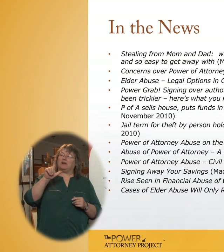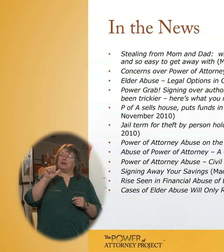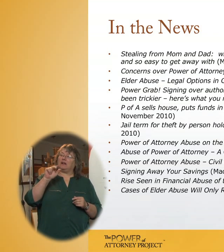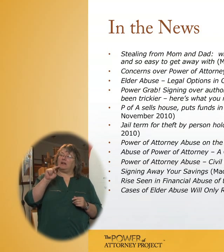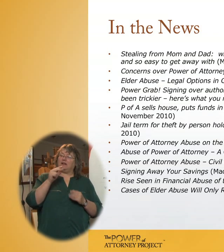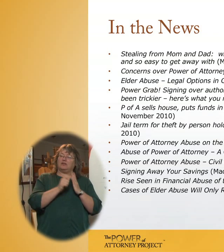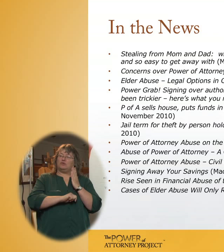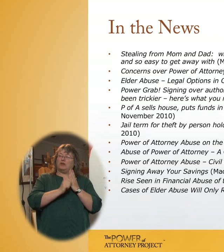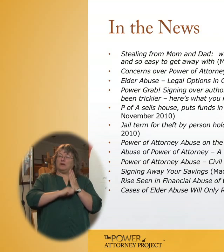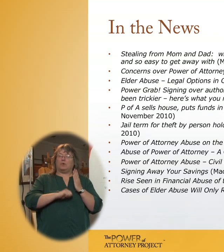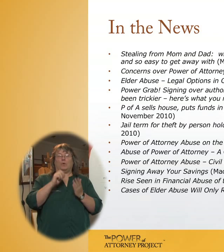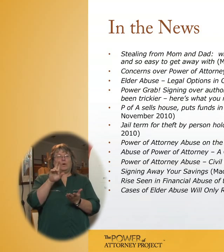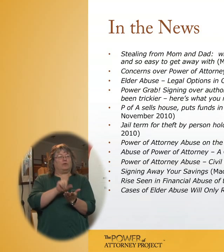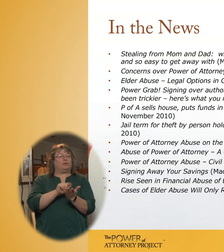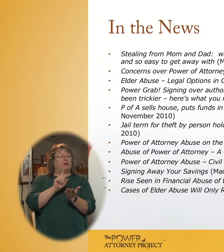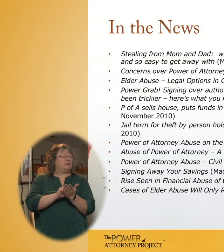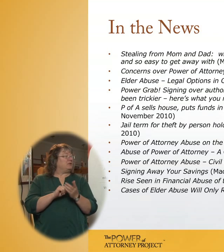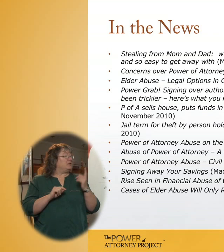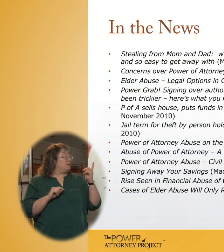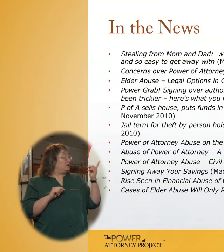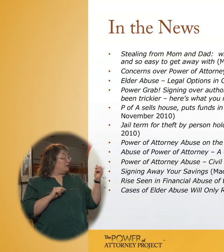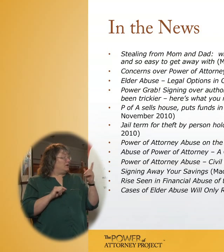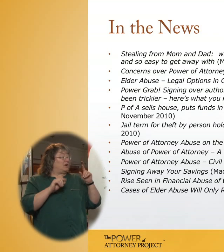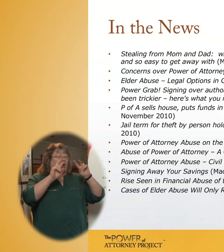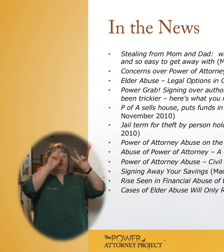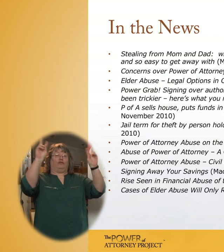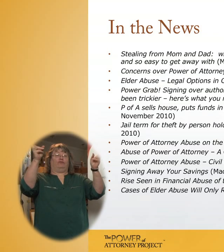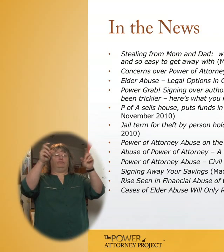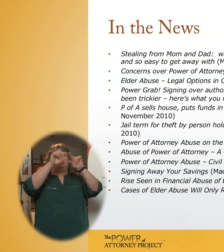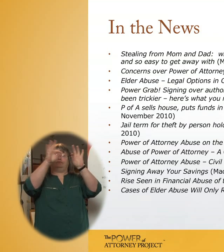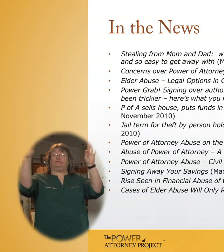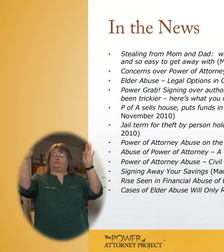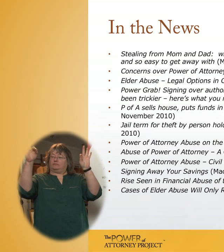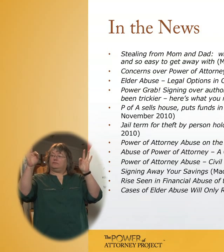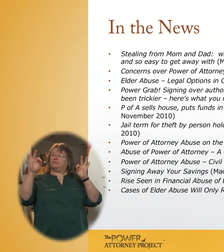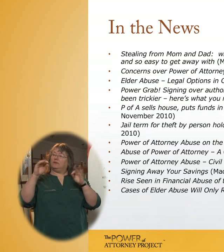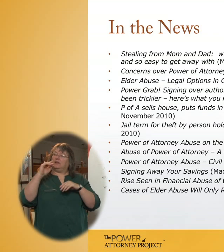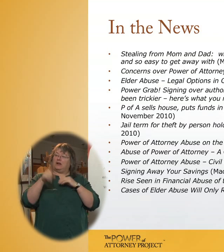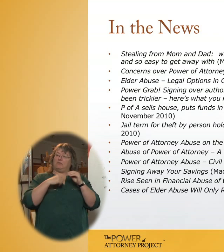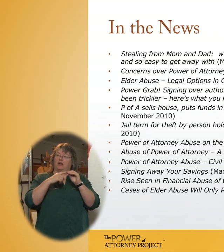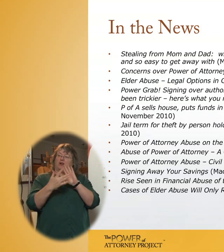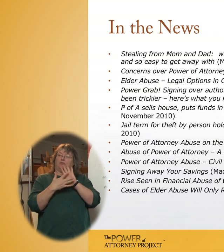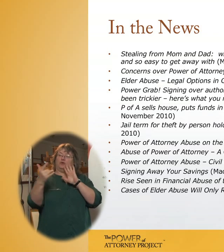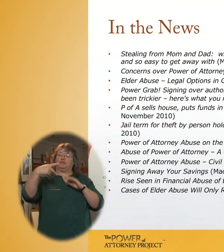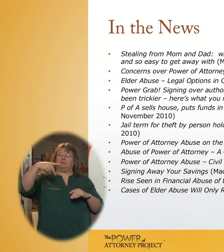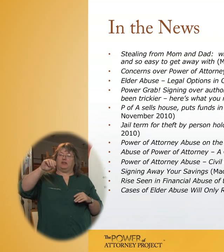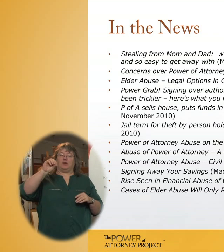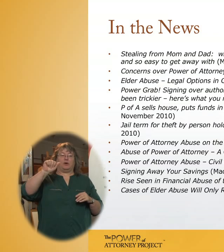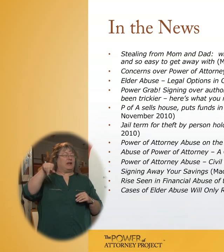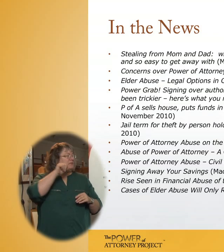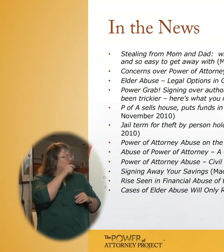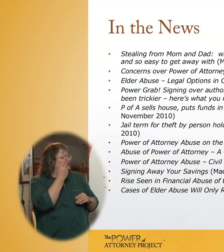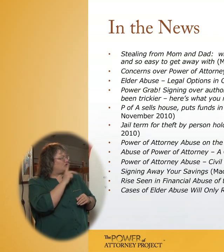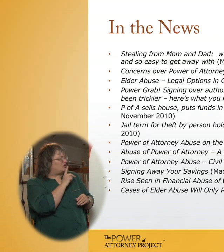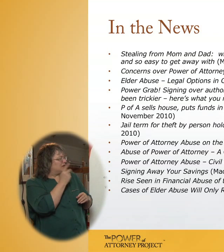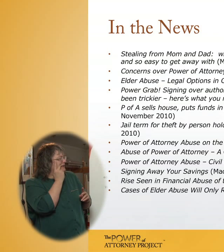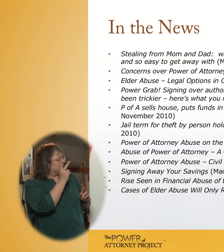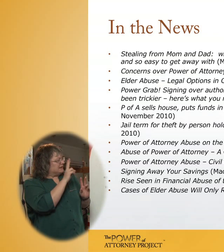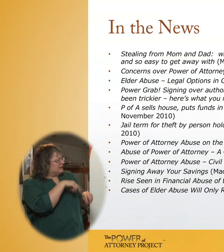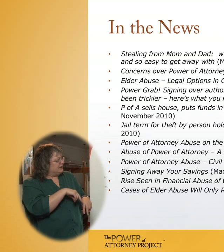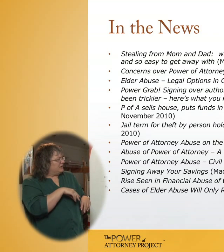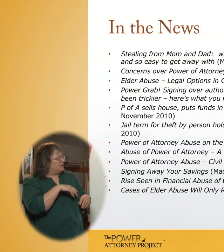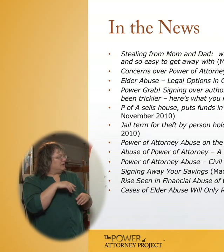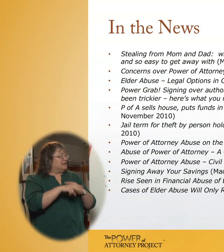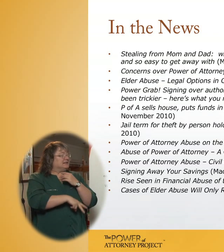in newspapers. These are all titles related to abuse by power of attorney. So I'm not sure how clear this is. I'll just read a couple.